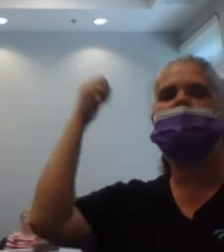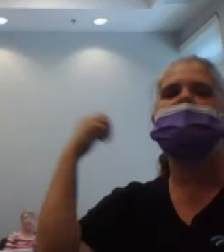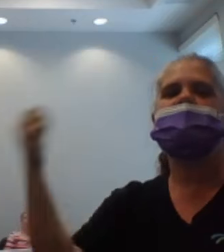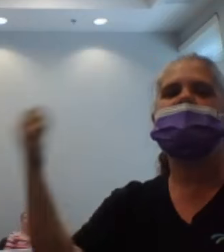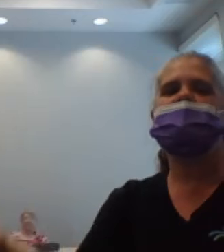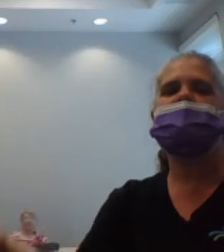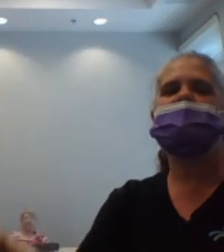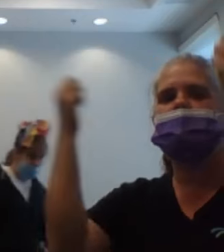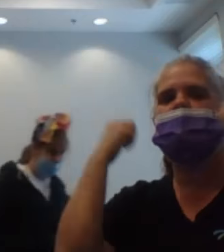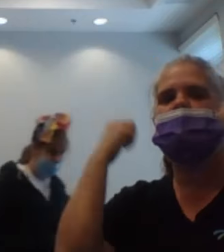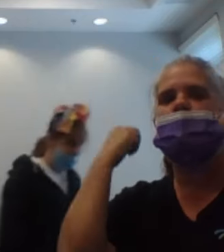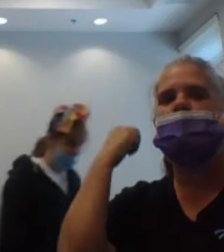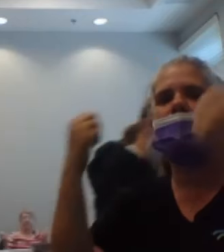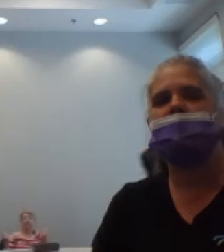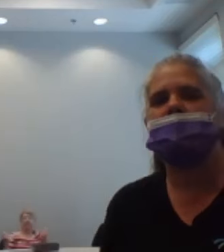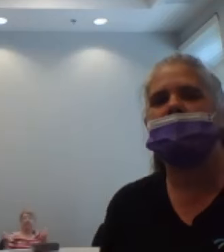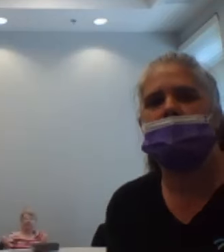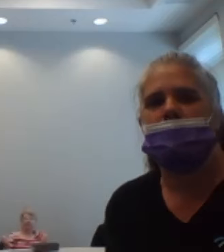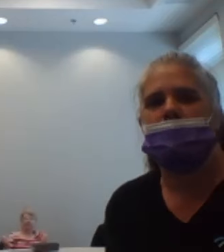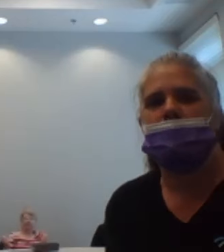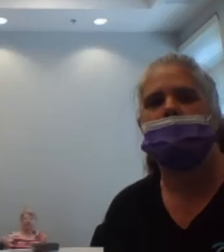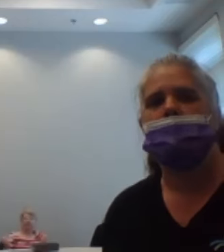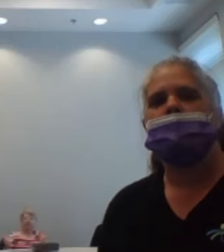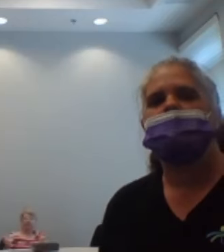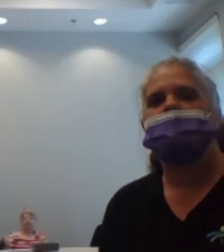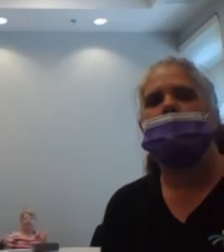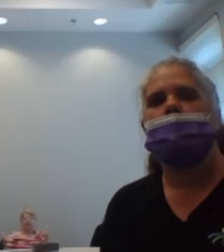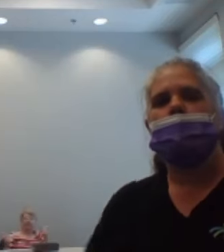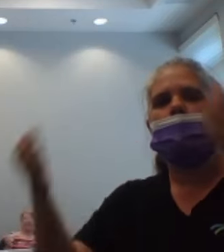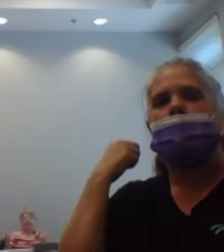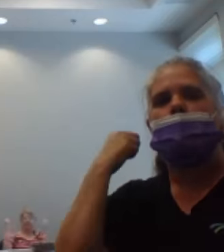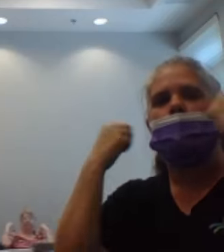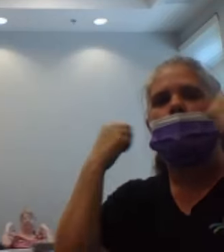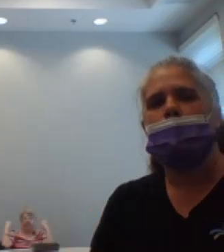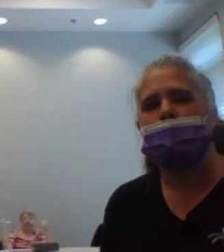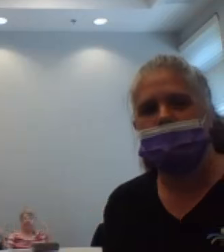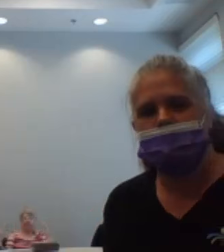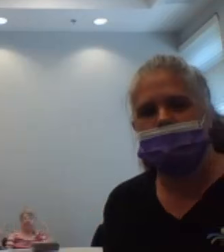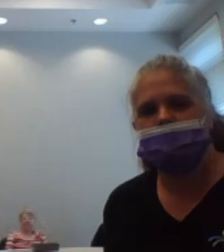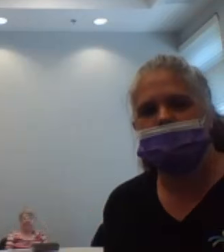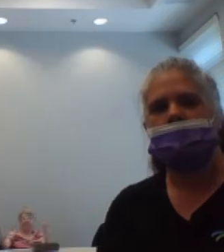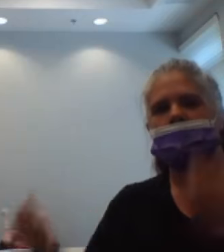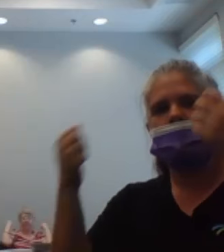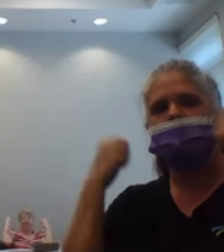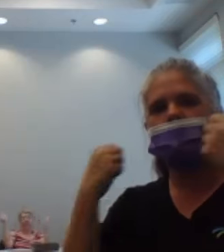kickbacks. So all we're doing is lifting our arms forward and then taking them back. So 1, 2,